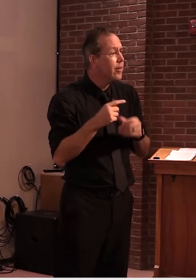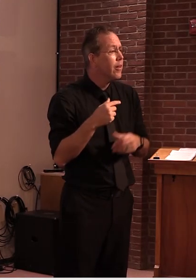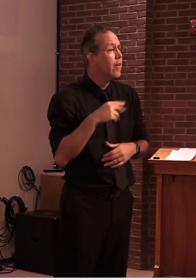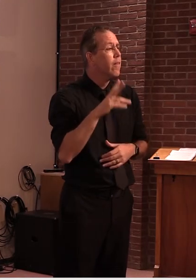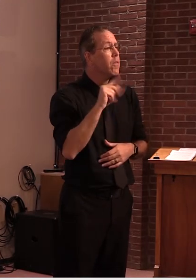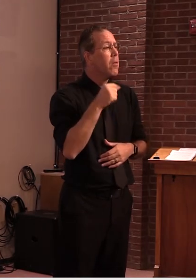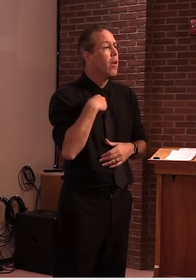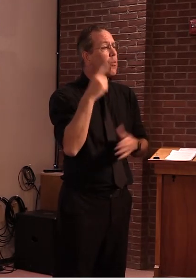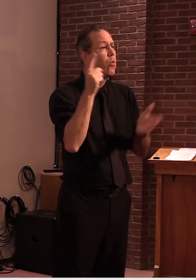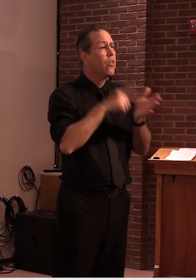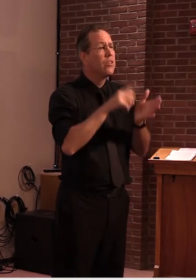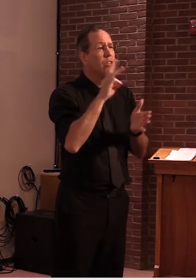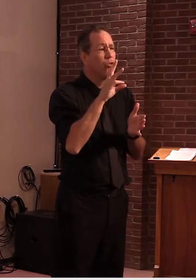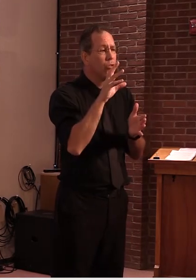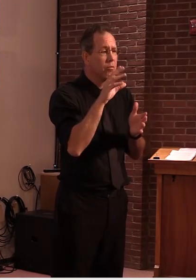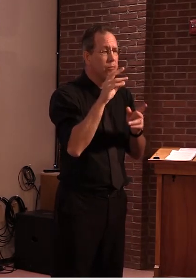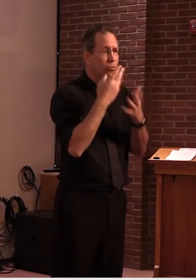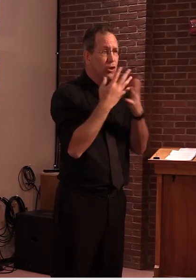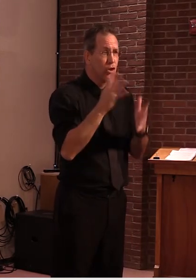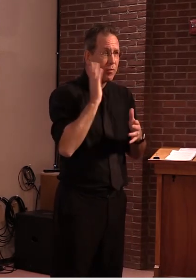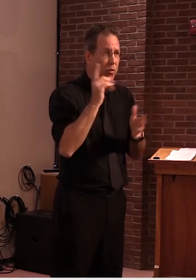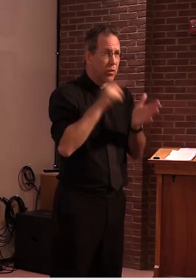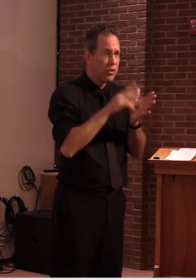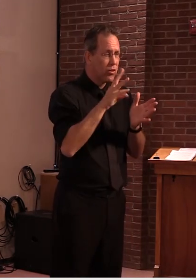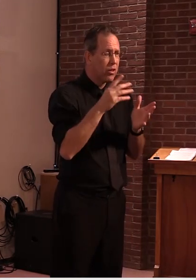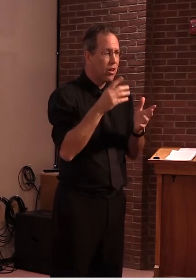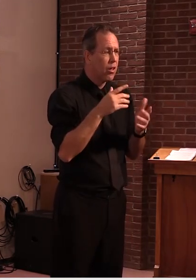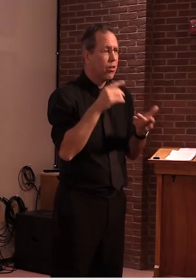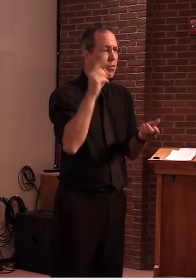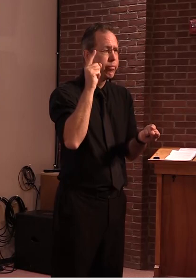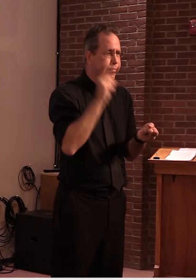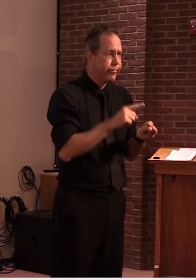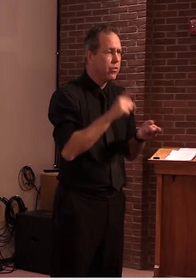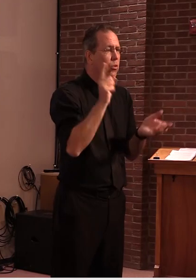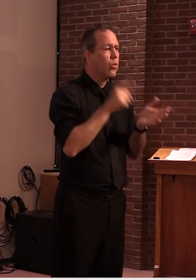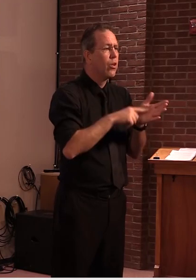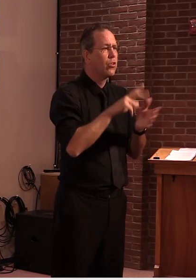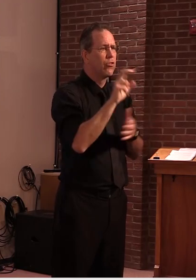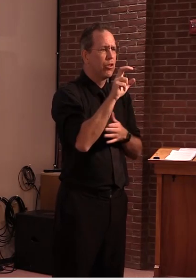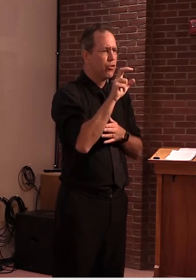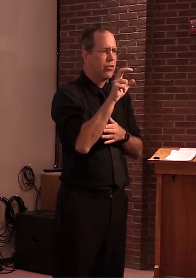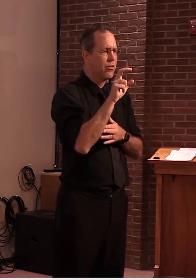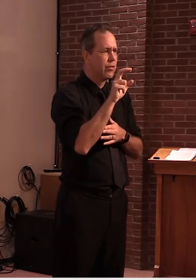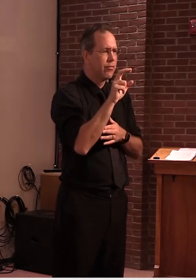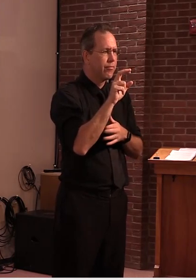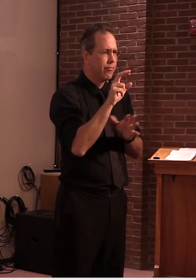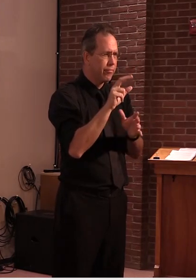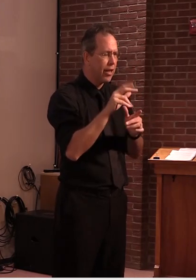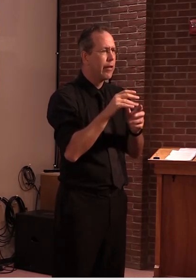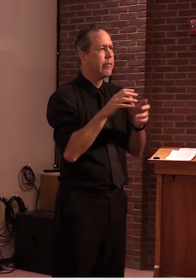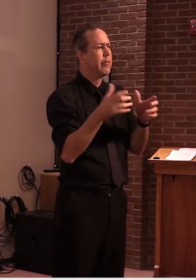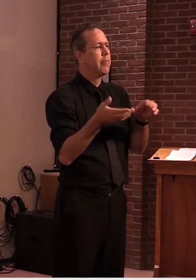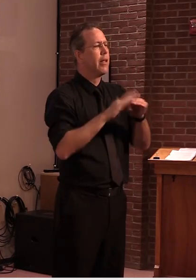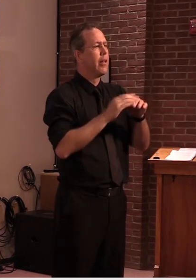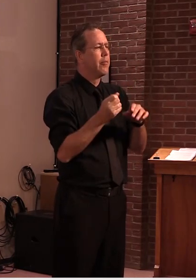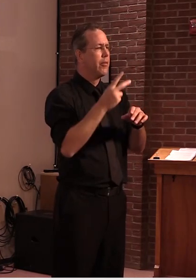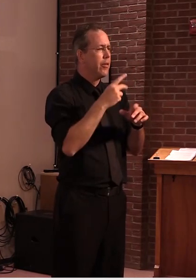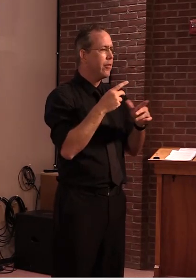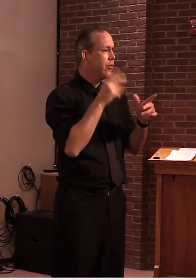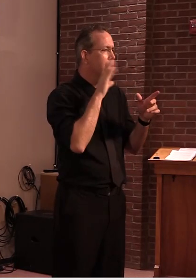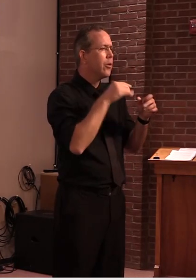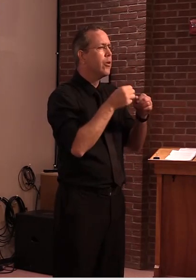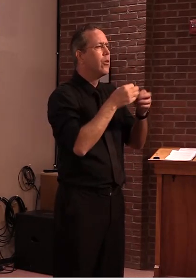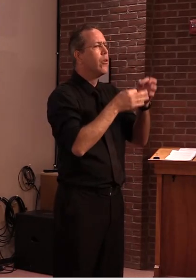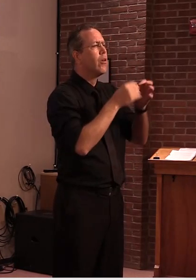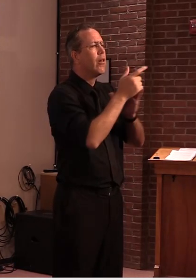1 300. um that's starting to creep back up and take more beds as the judiciary opens back up as well but I'll